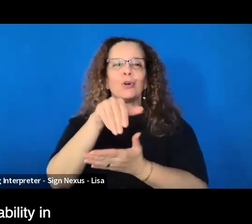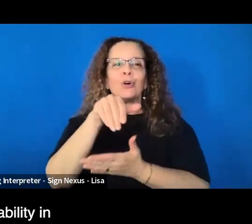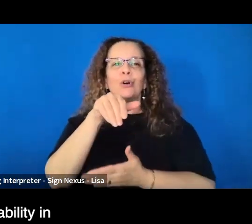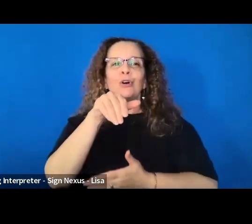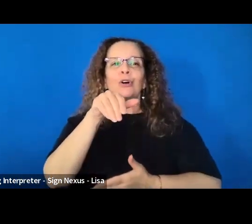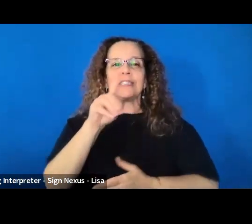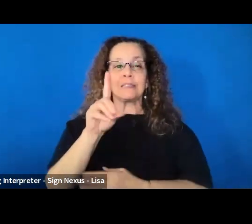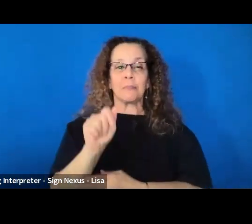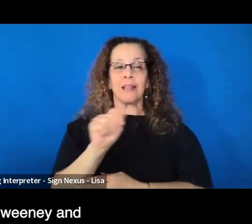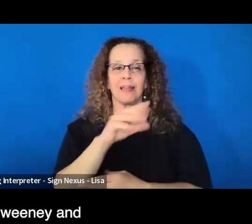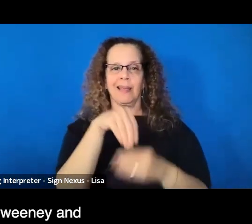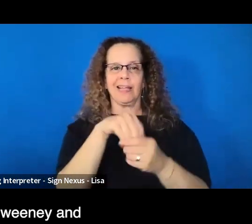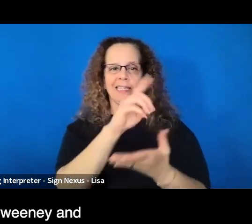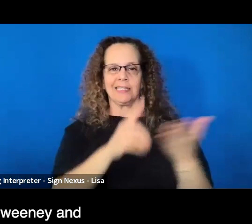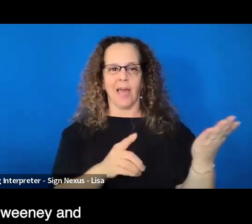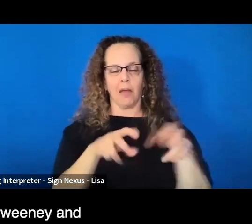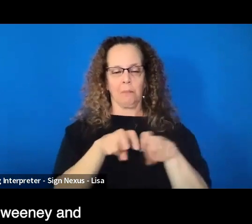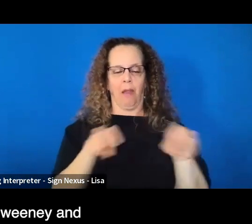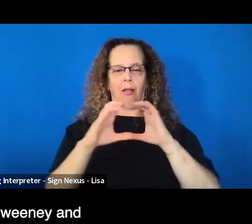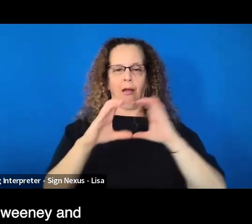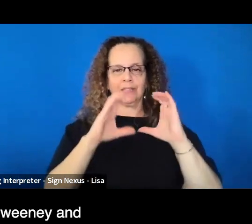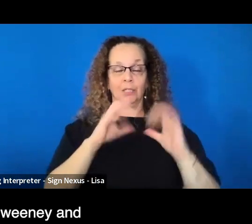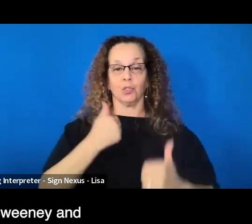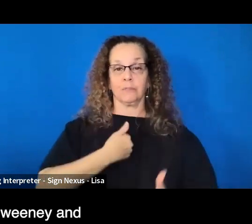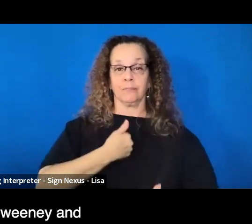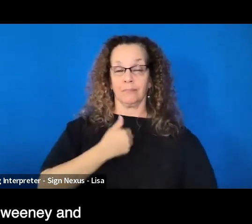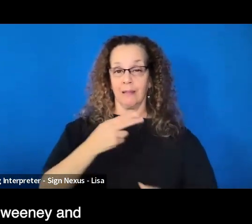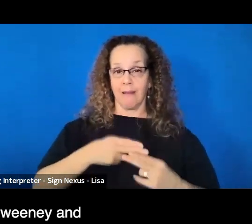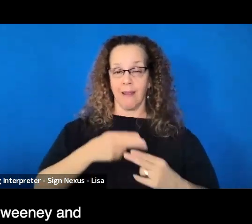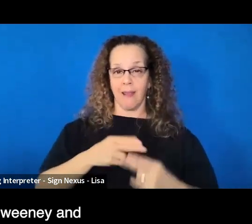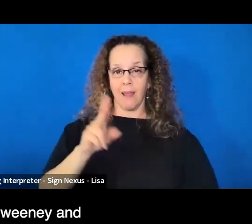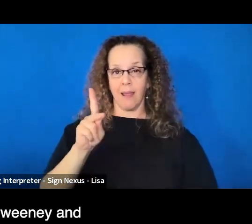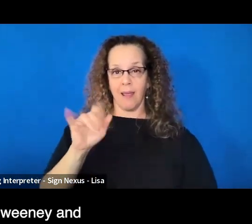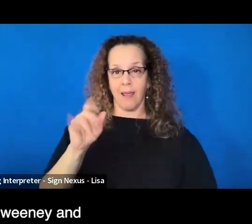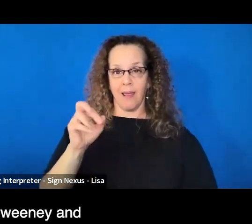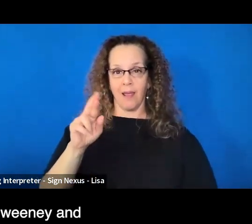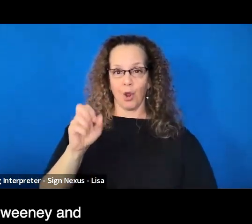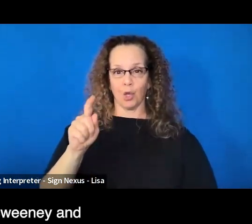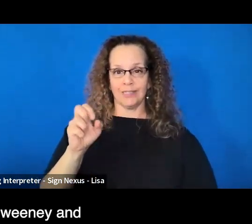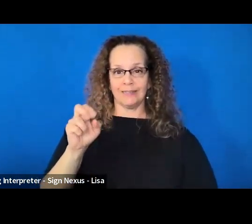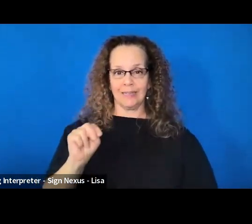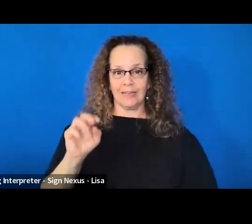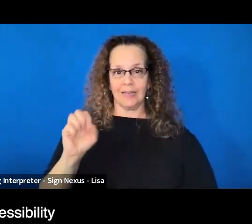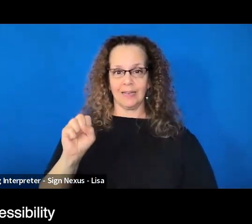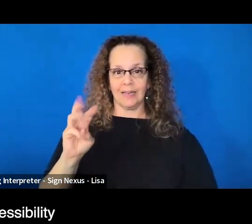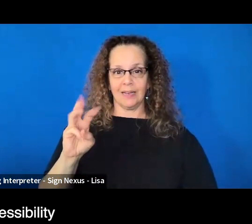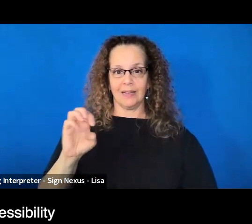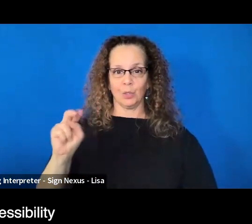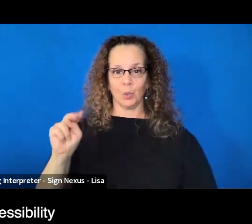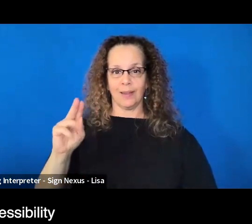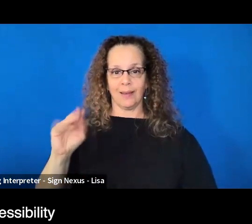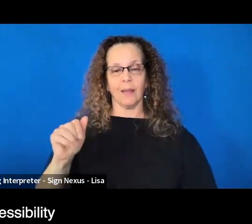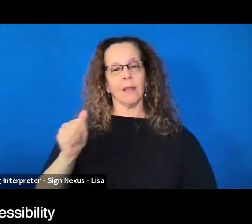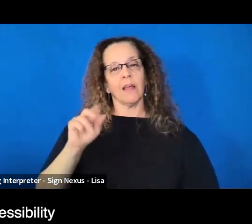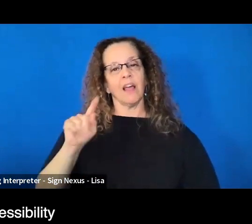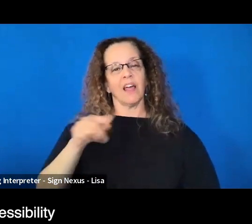conversation. My name is Kirsten Sweeney, and I use they or she pronouns, and I am the